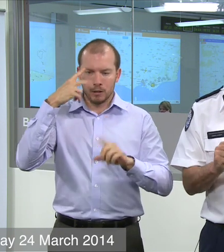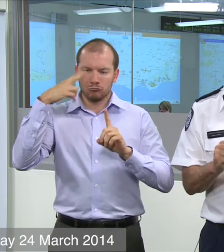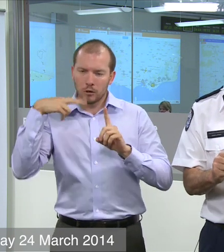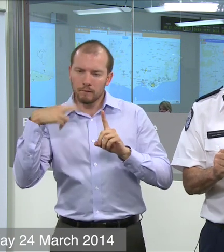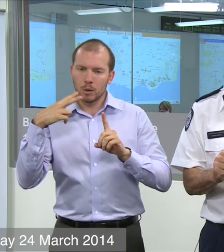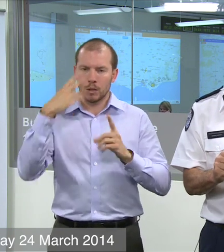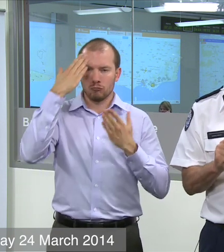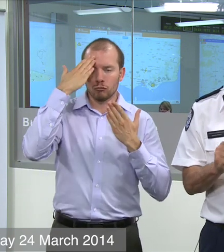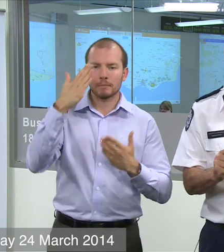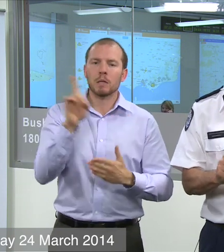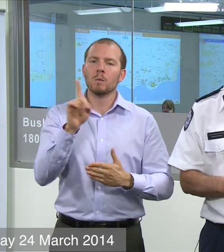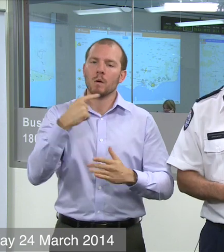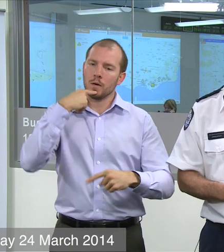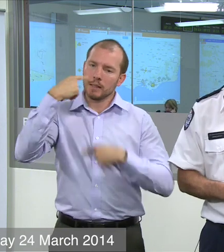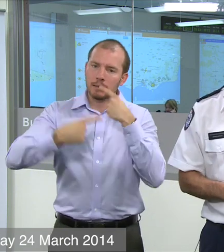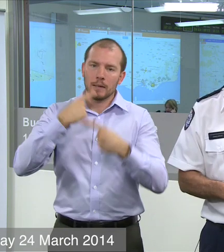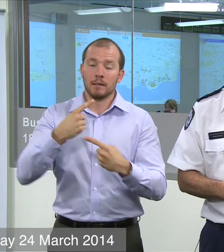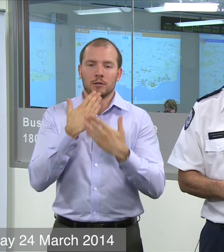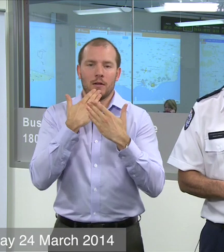understand the words we're saying. So thank you.